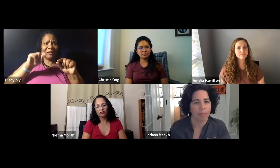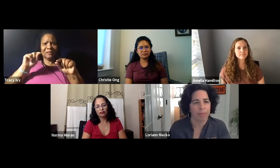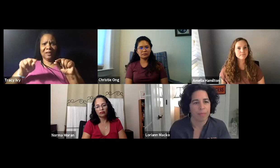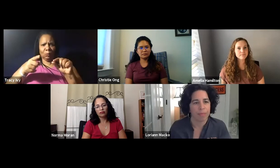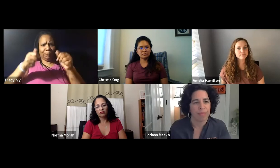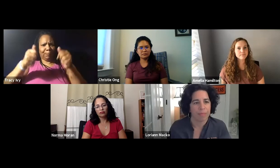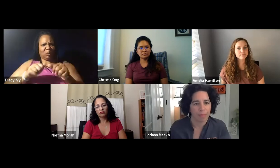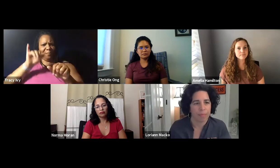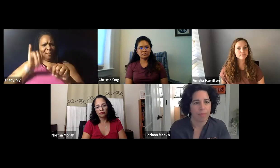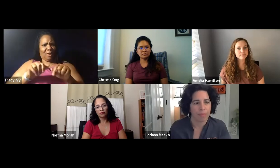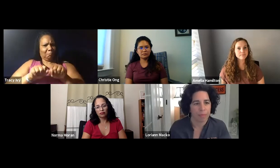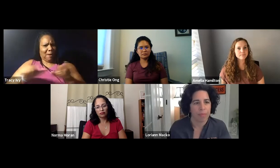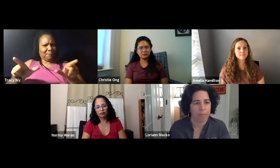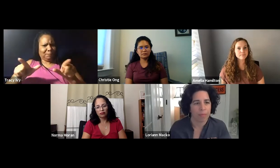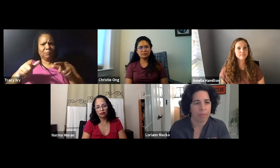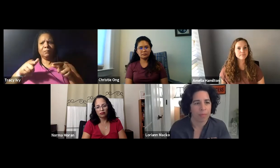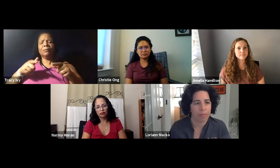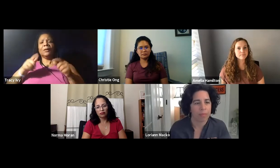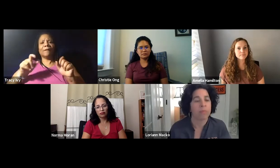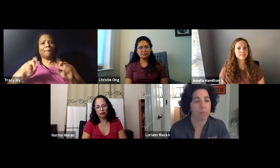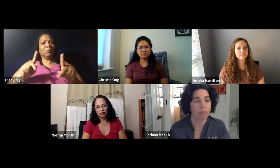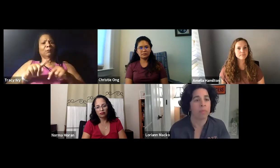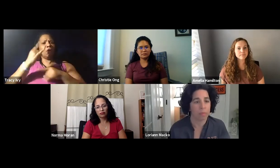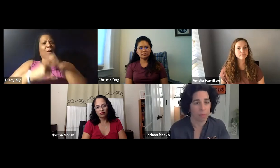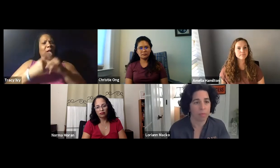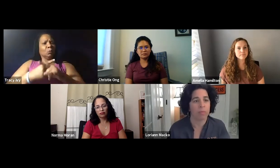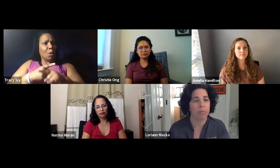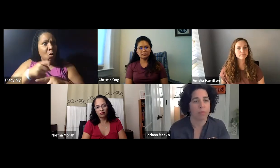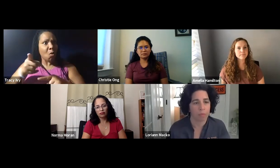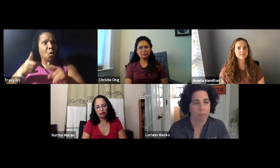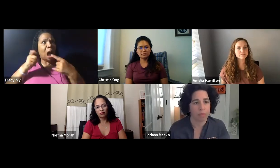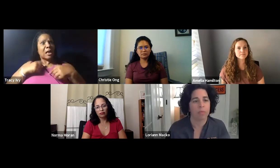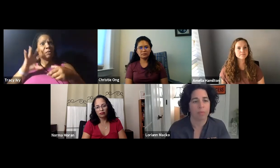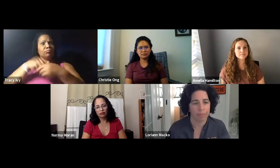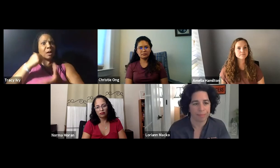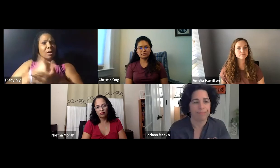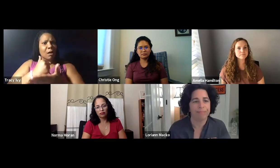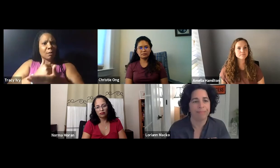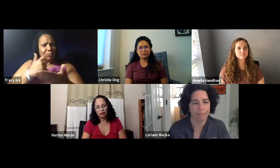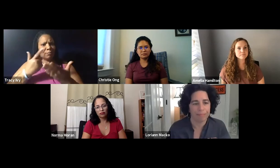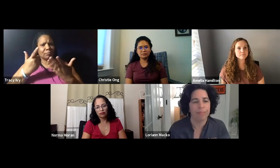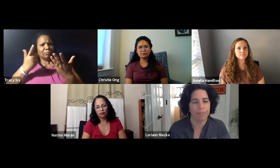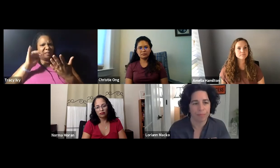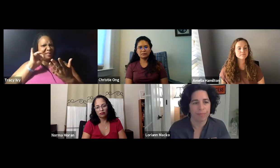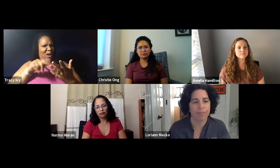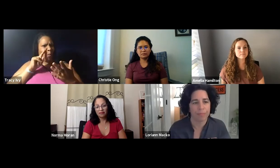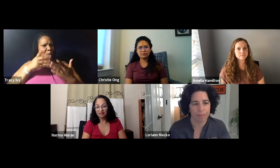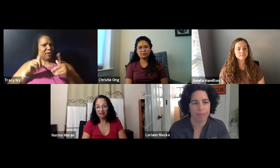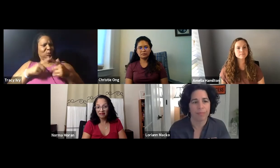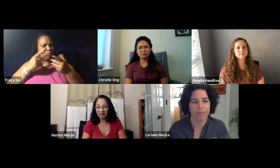Tracy is saying, is there a website that they post volunteer opportunities that maybe alumni could see what things